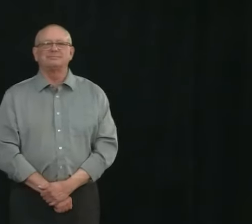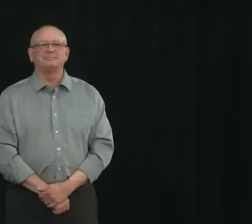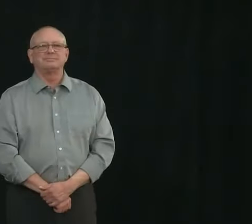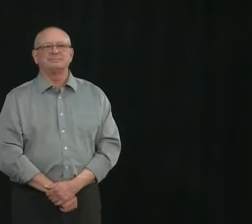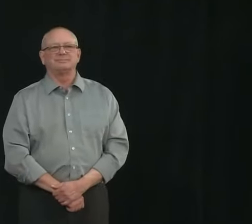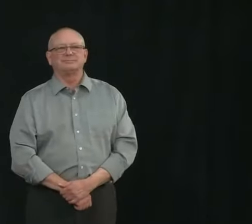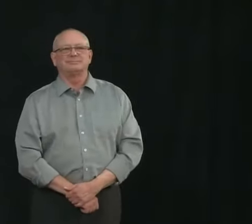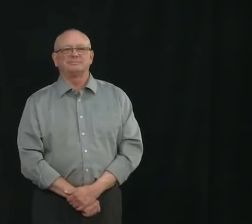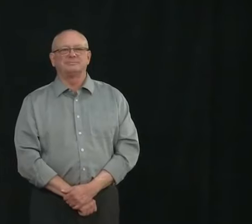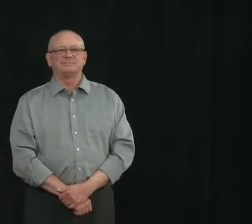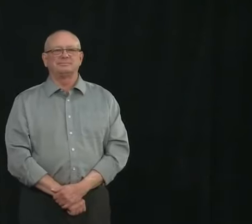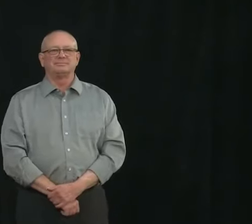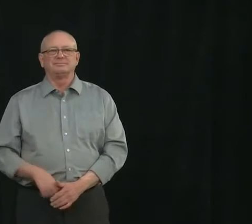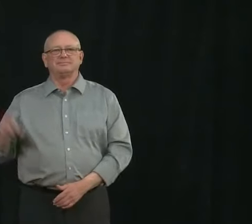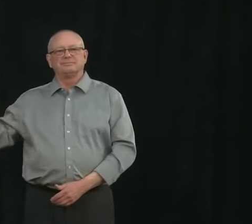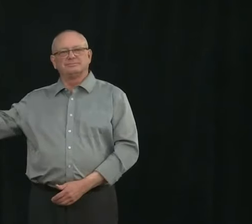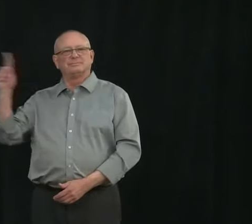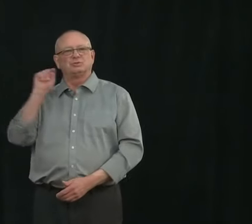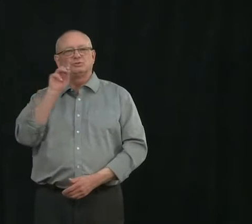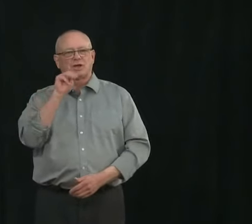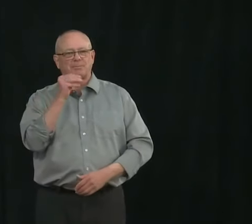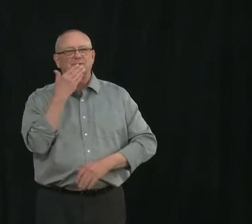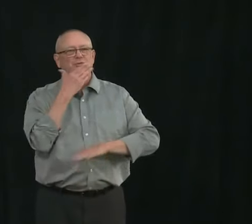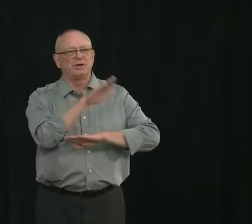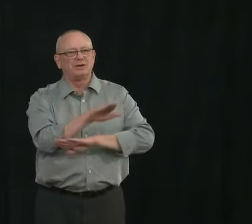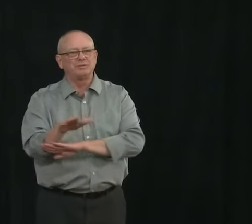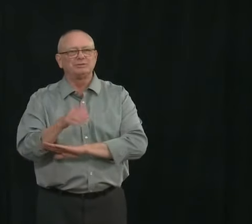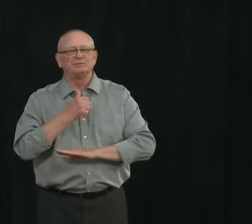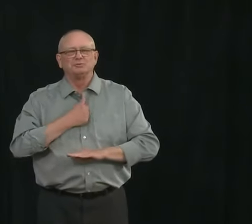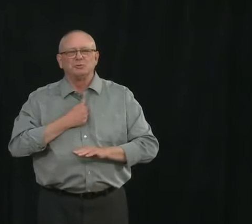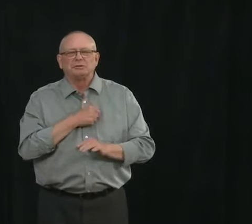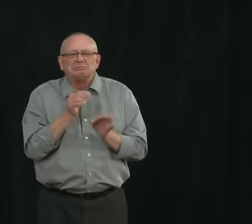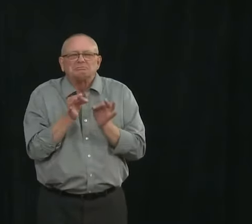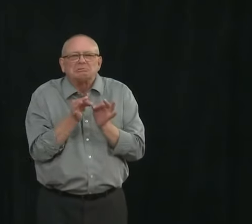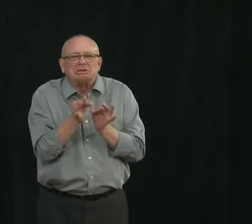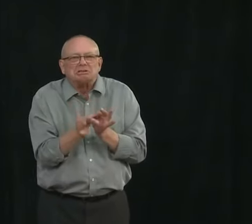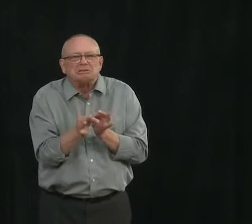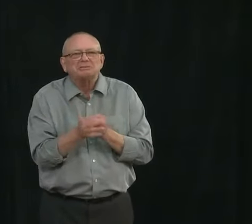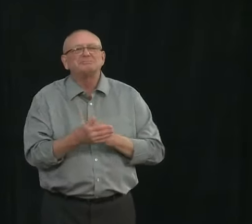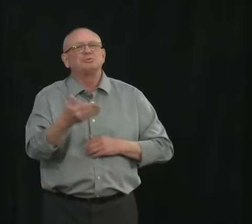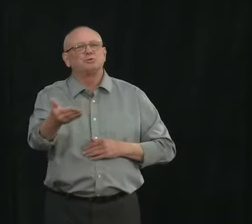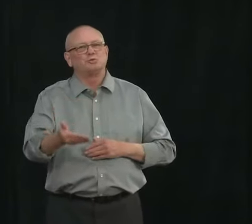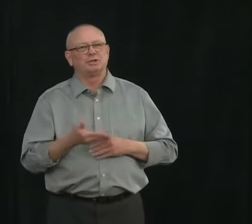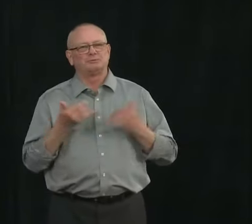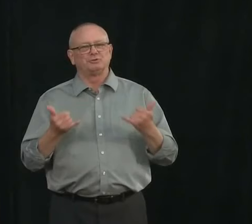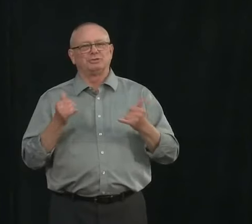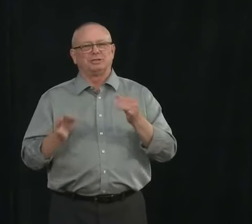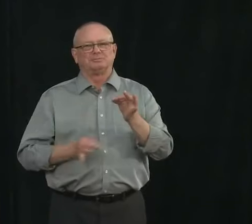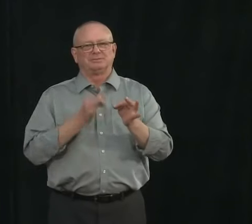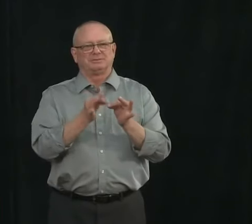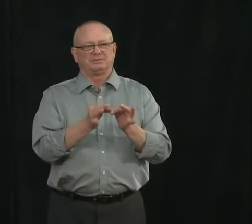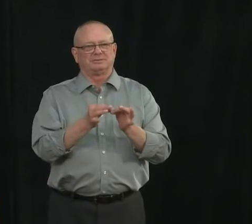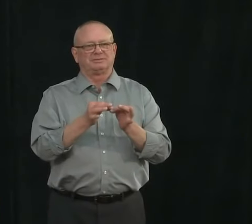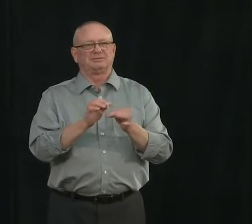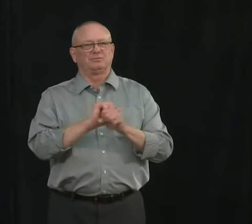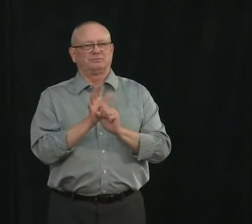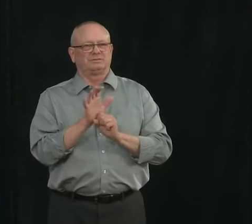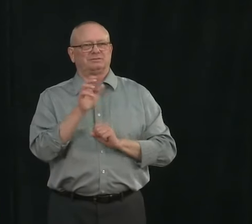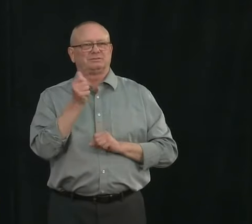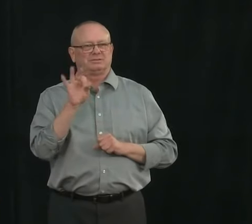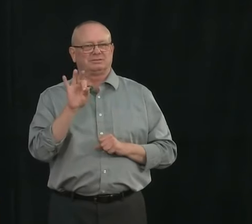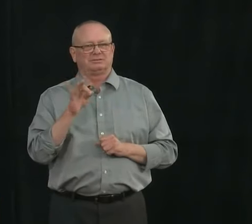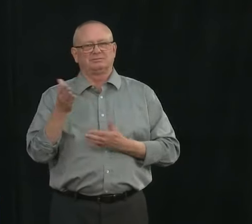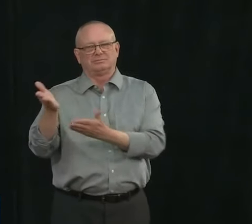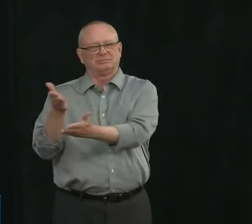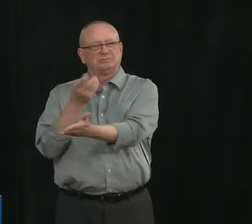Good afternoon everyone, our apologies for the delay. to today's update on COVID-19 in Alberta. With us as always is Dr. Dina